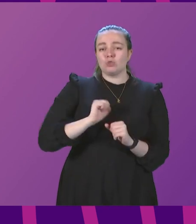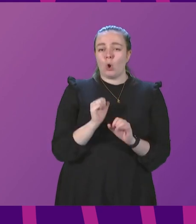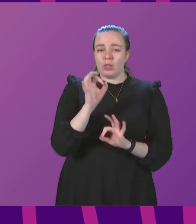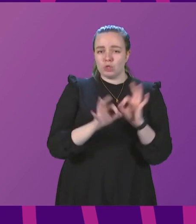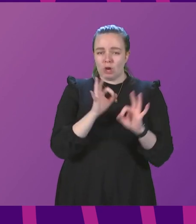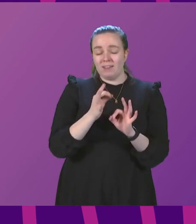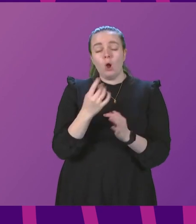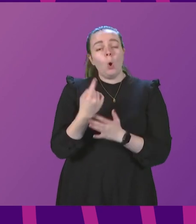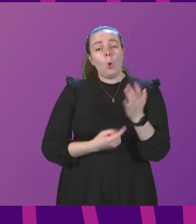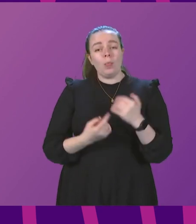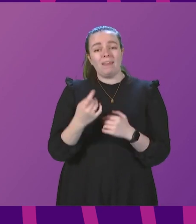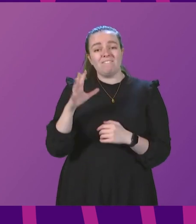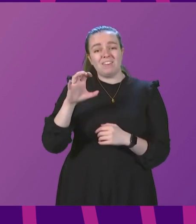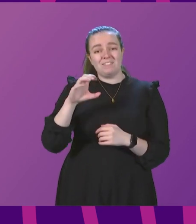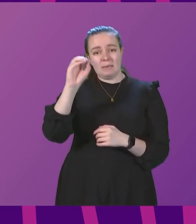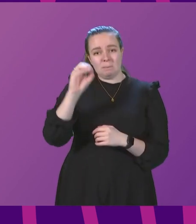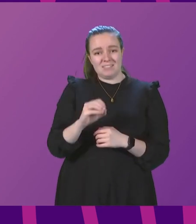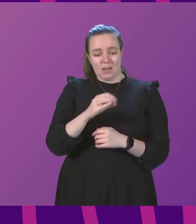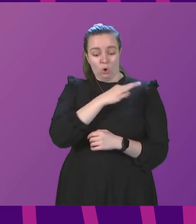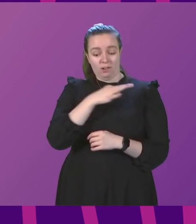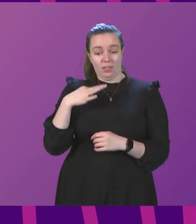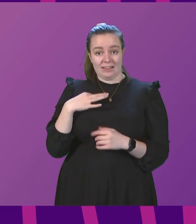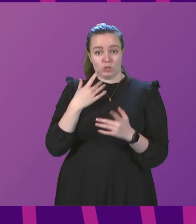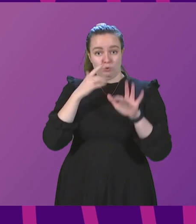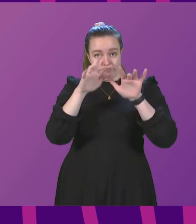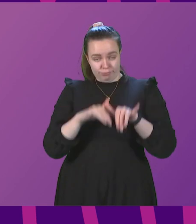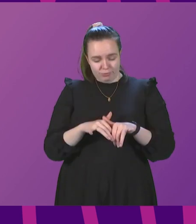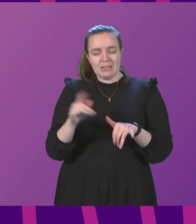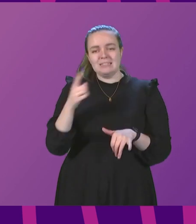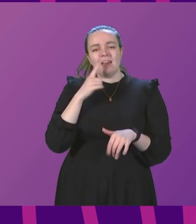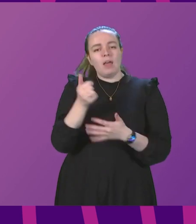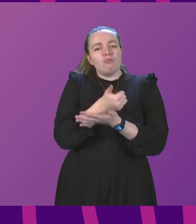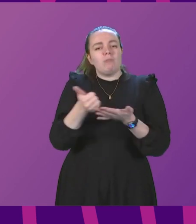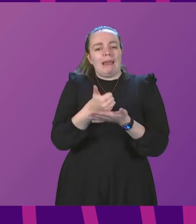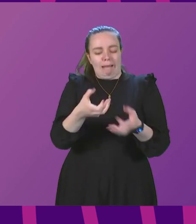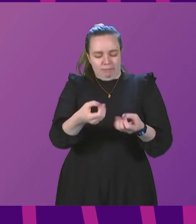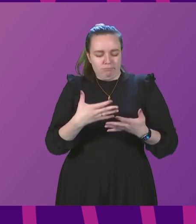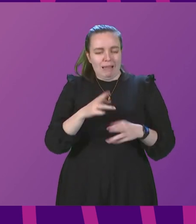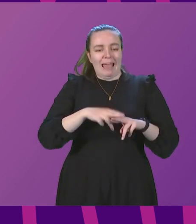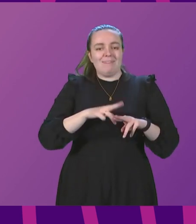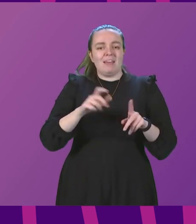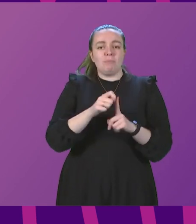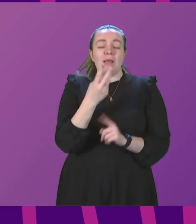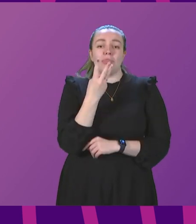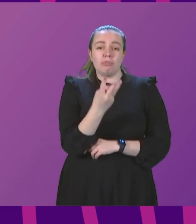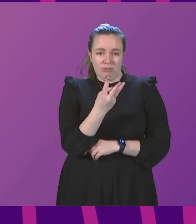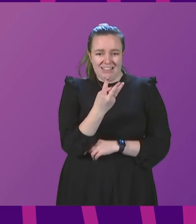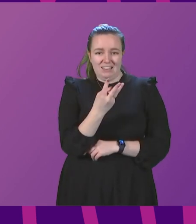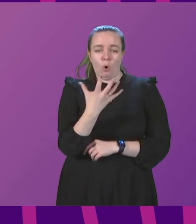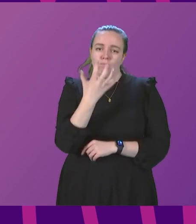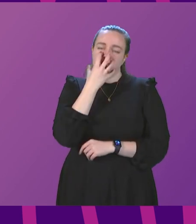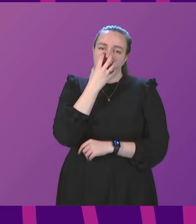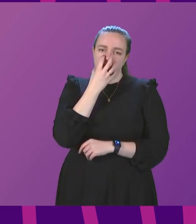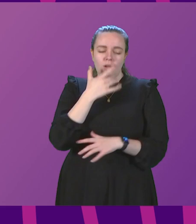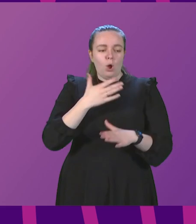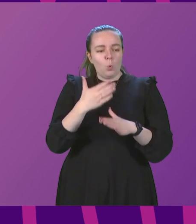15% of clinicians who responded said they were regularly provided with FFP3 masks or respirators when